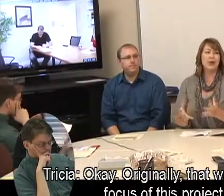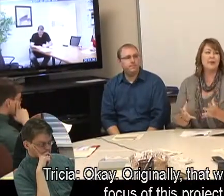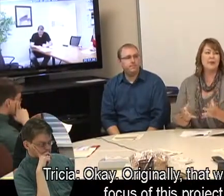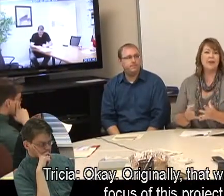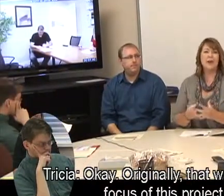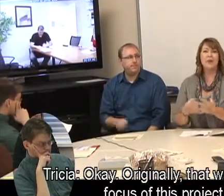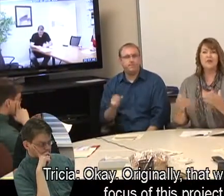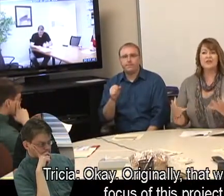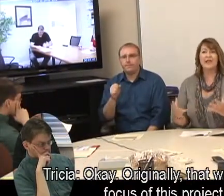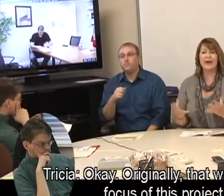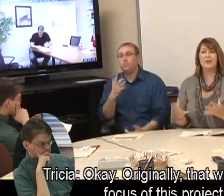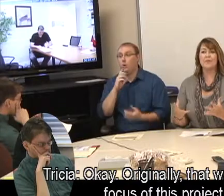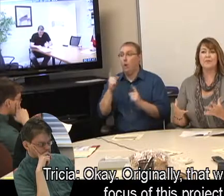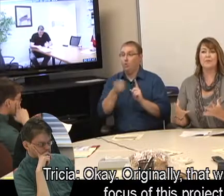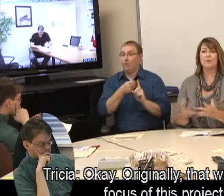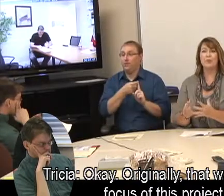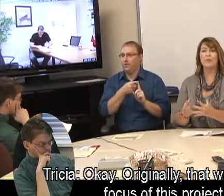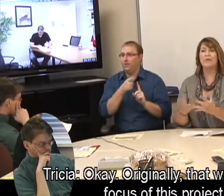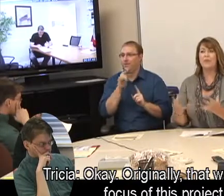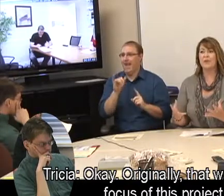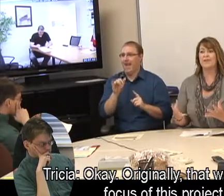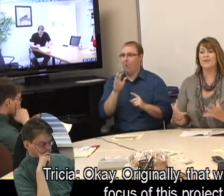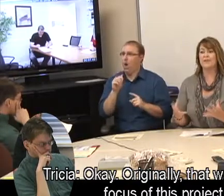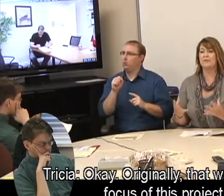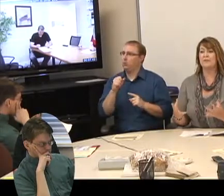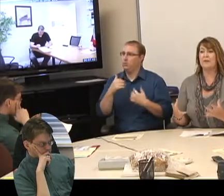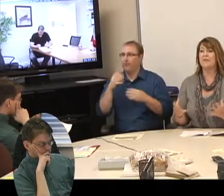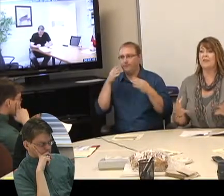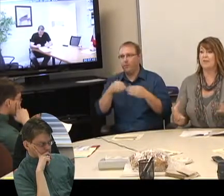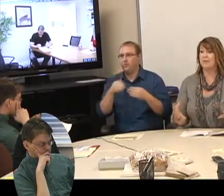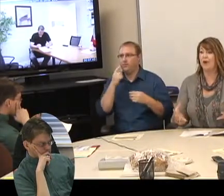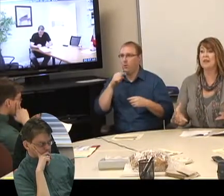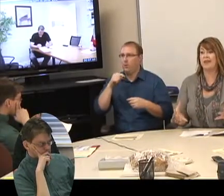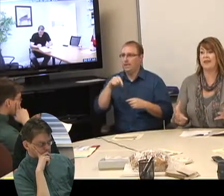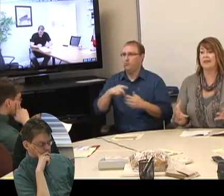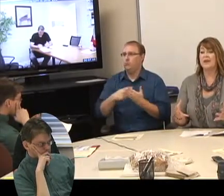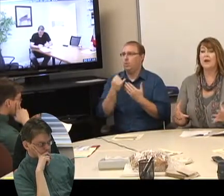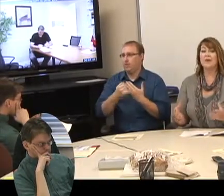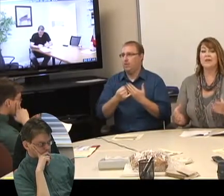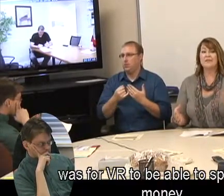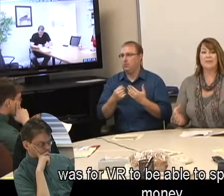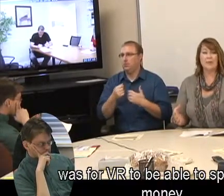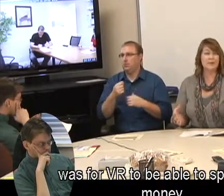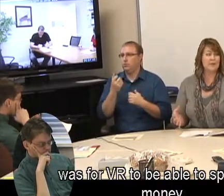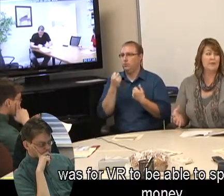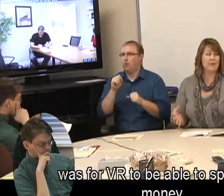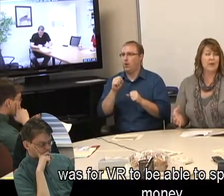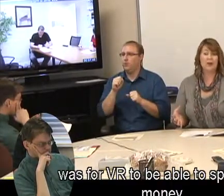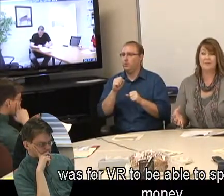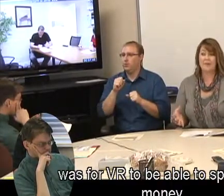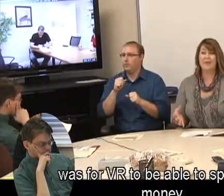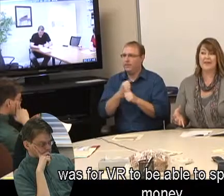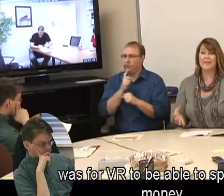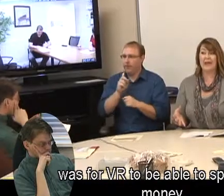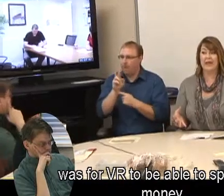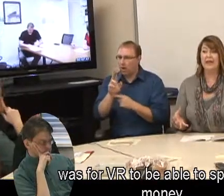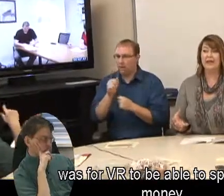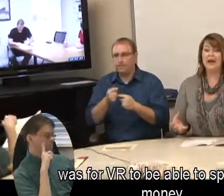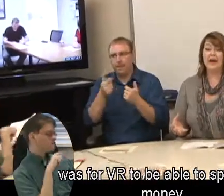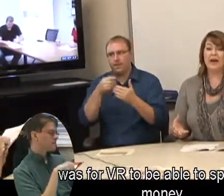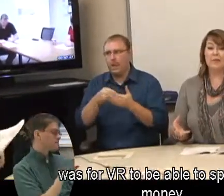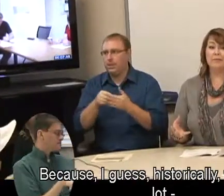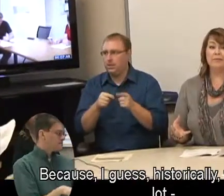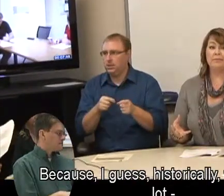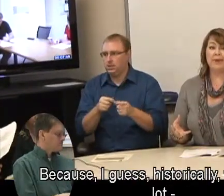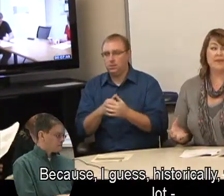And, you know, Don, mean, originally that was the real focus of this project was to be able to, for VR to spend this money